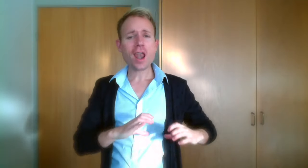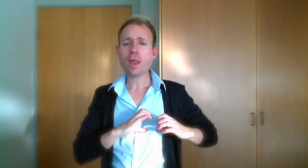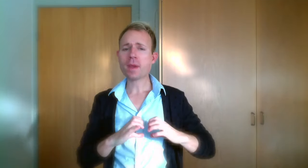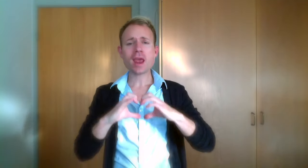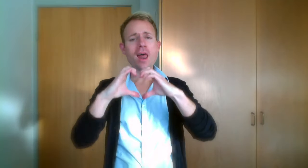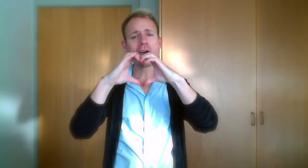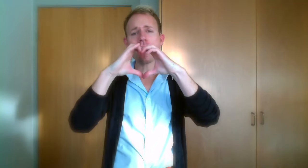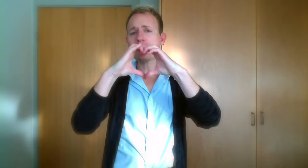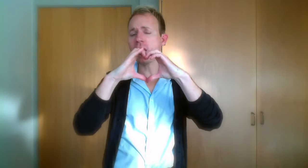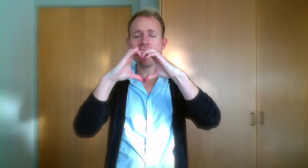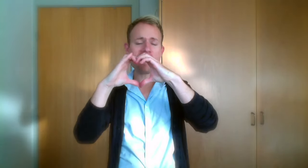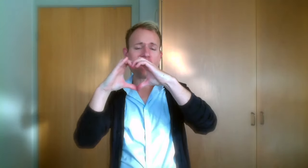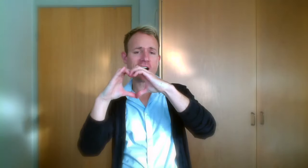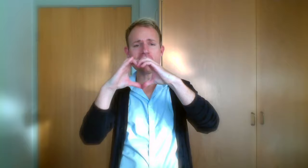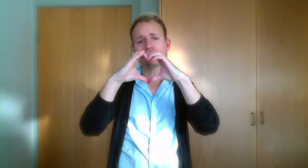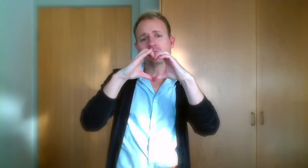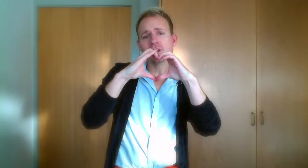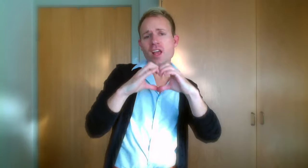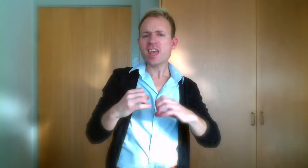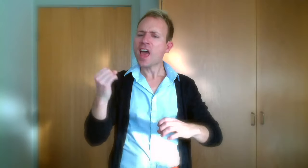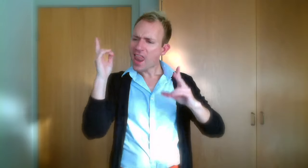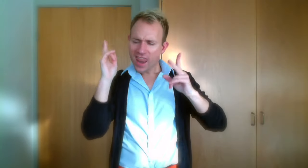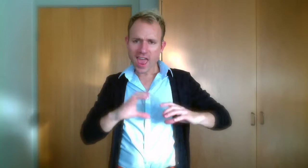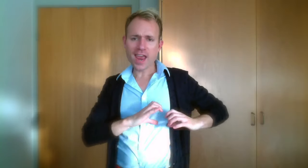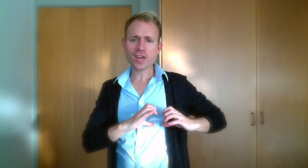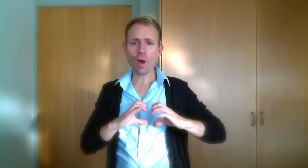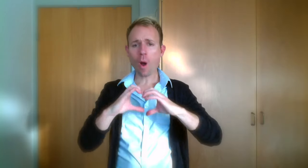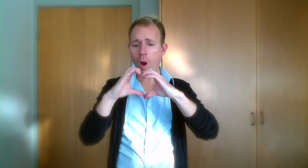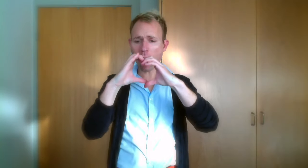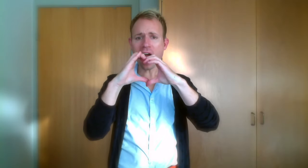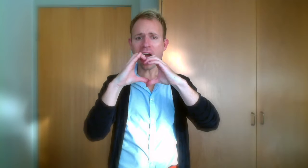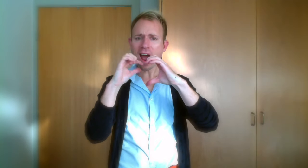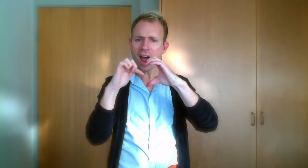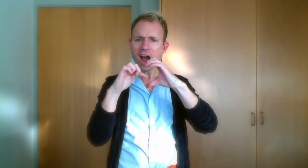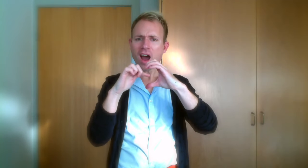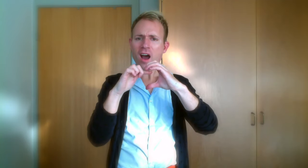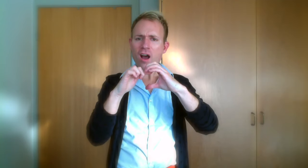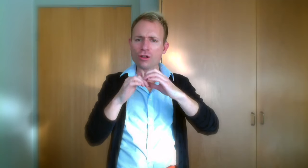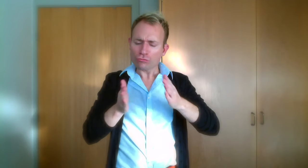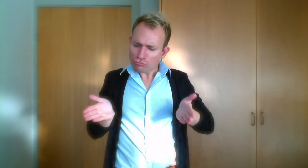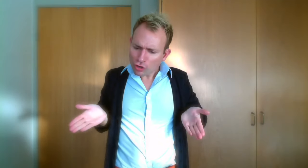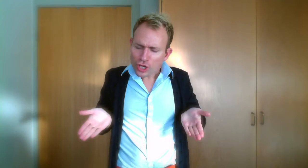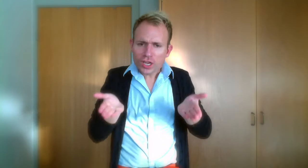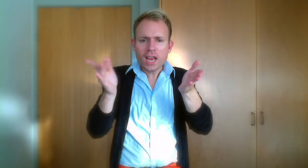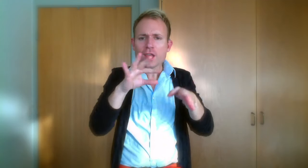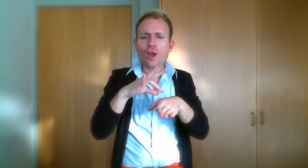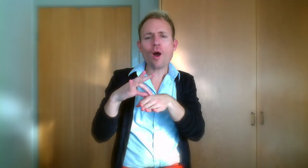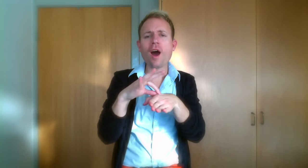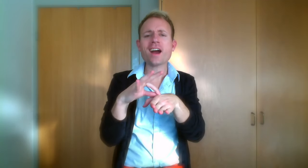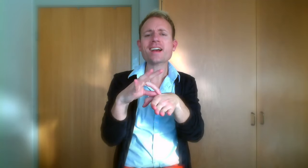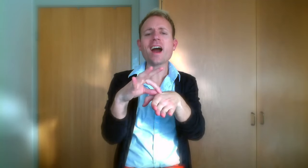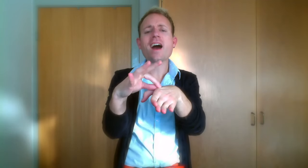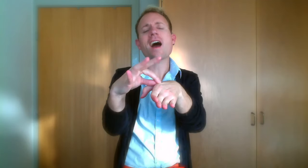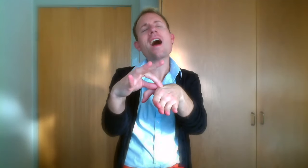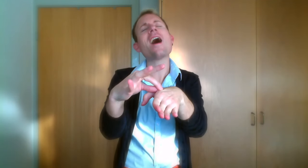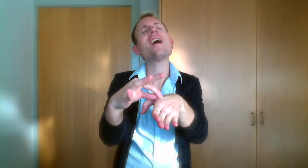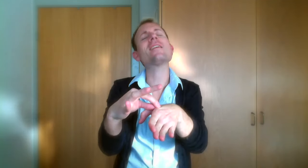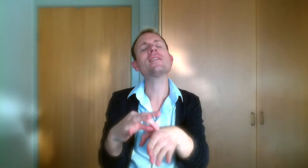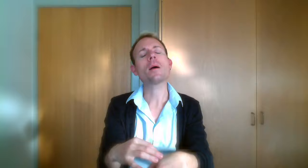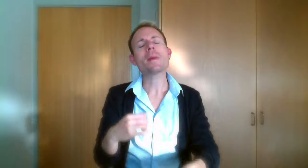love be love, dare to let your heart be your guide My